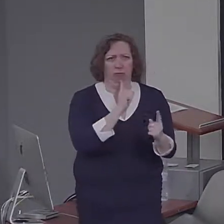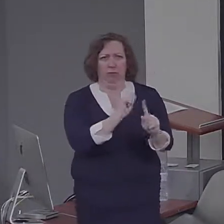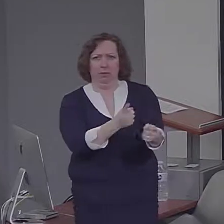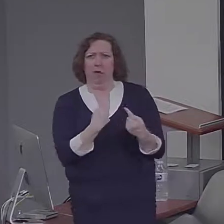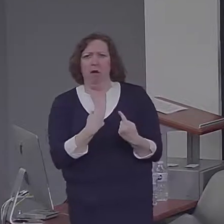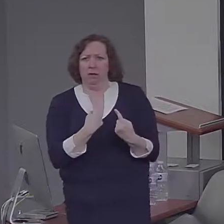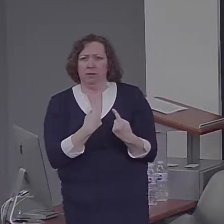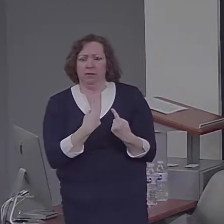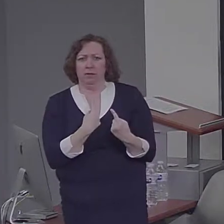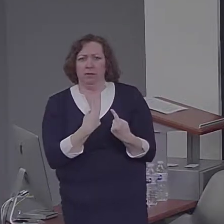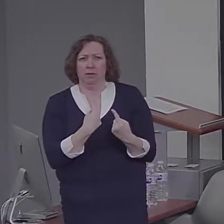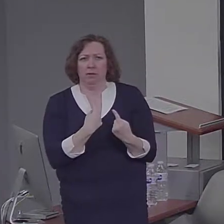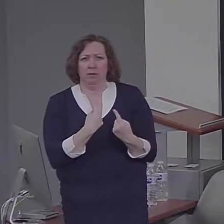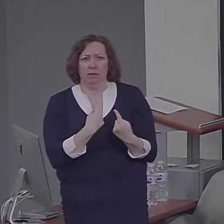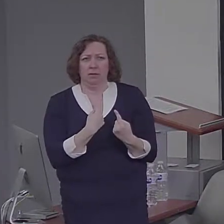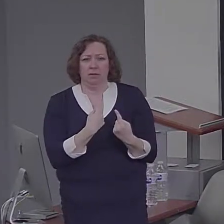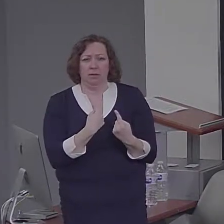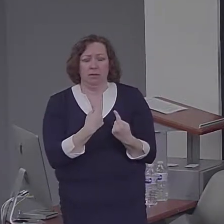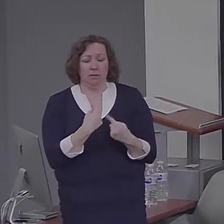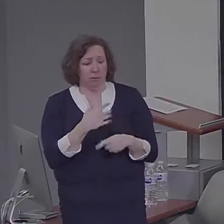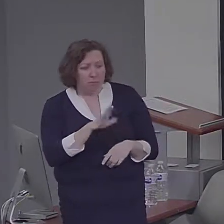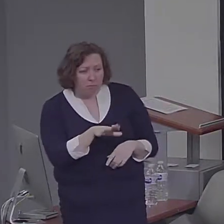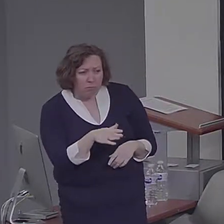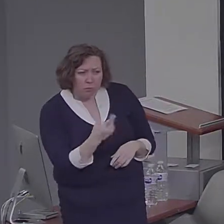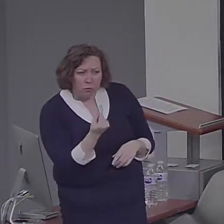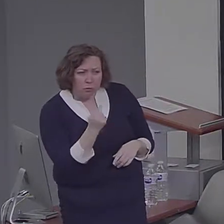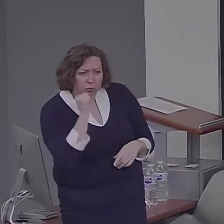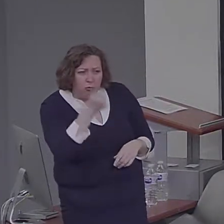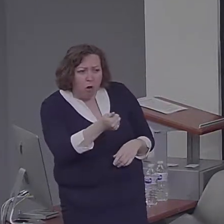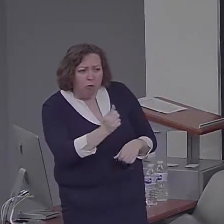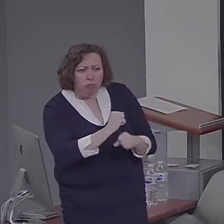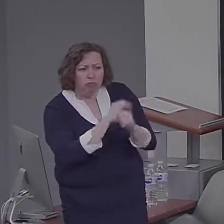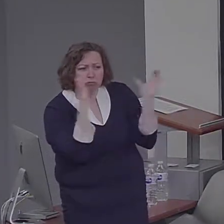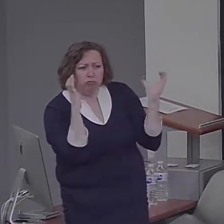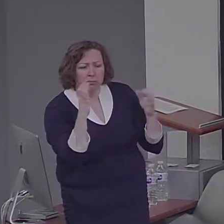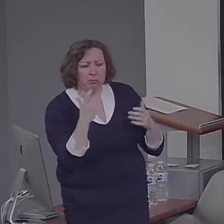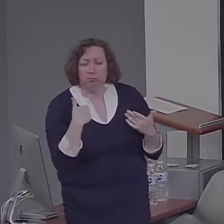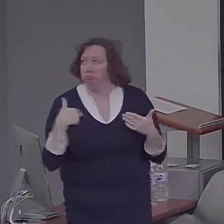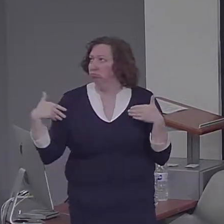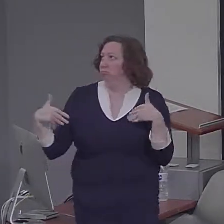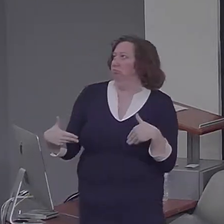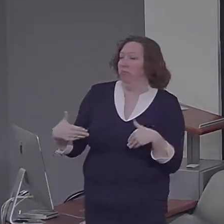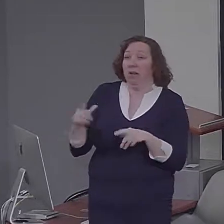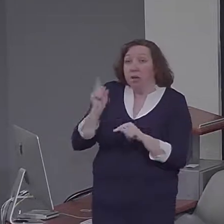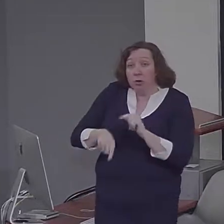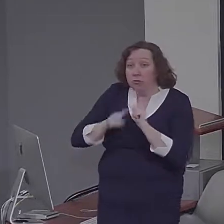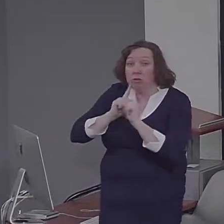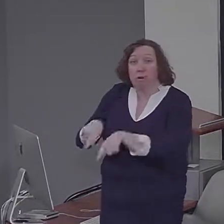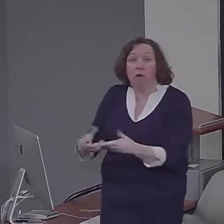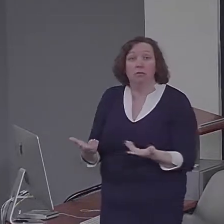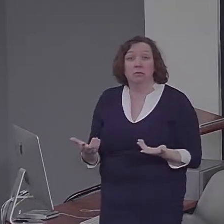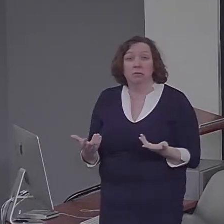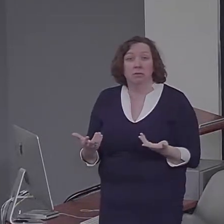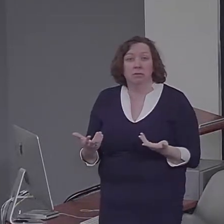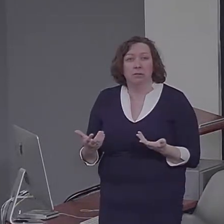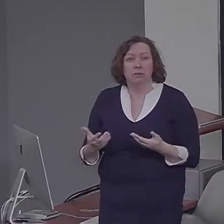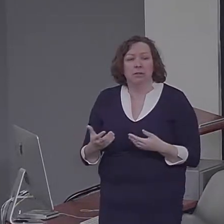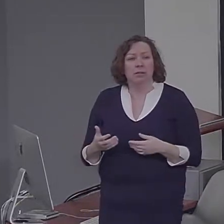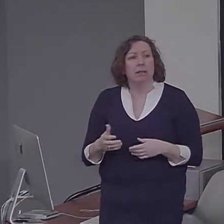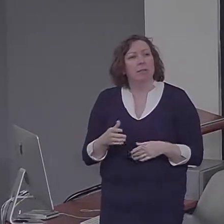He couldn't come up with any particular thing he might do tomorrow in the same way that he couldn't remember any particular older thing he